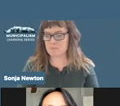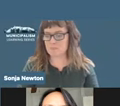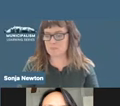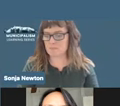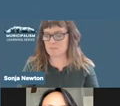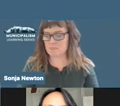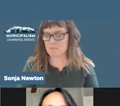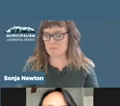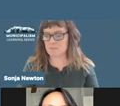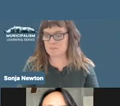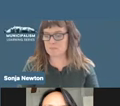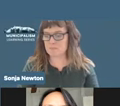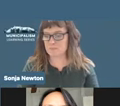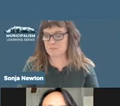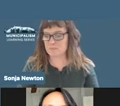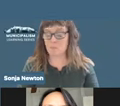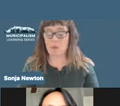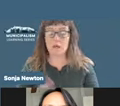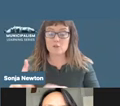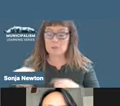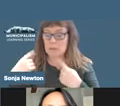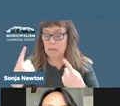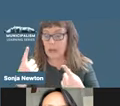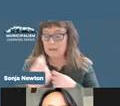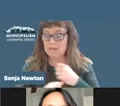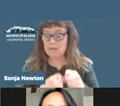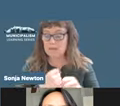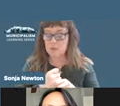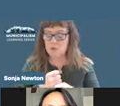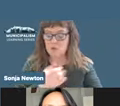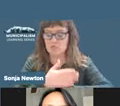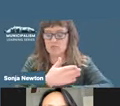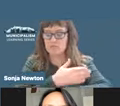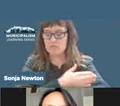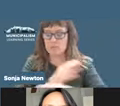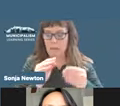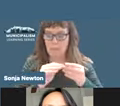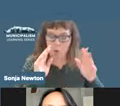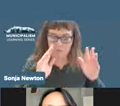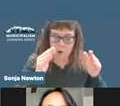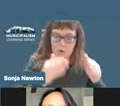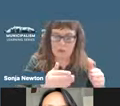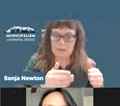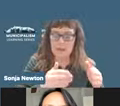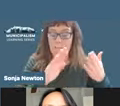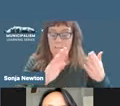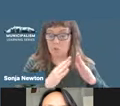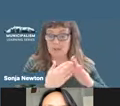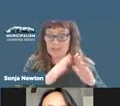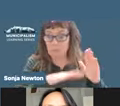So, over the past few years, there's been a growing focus on municipalism as a framework for